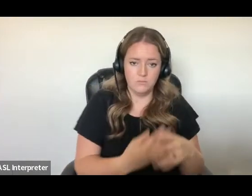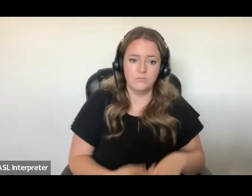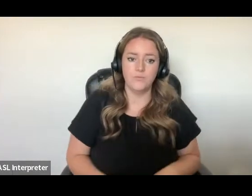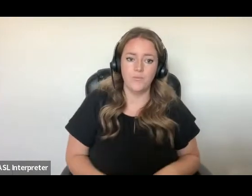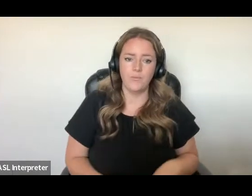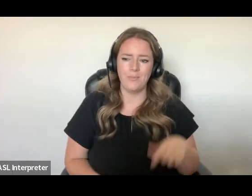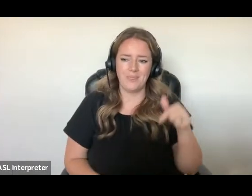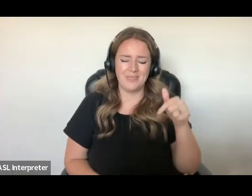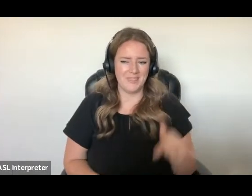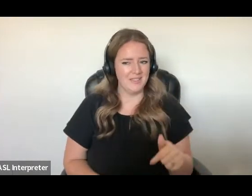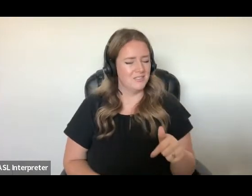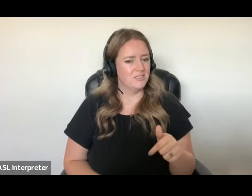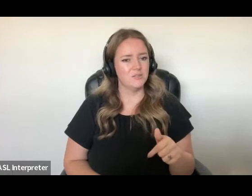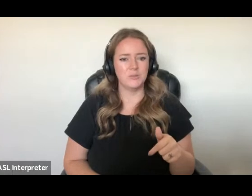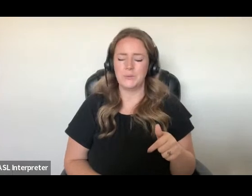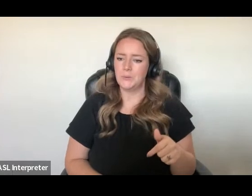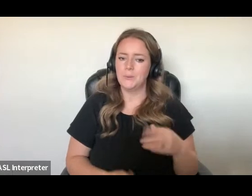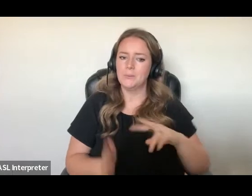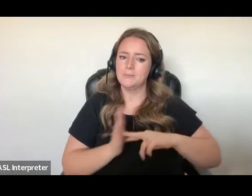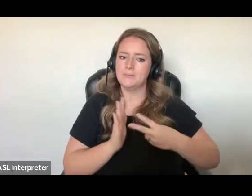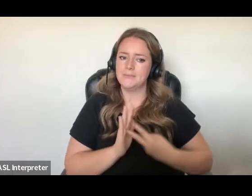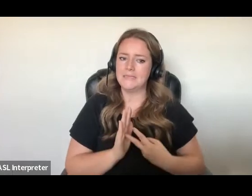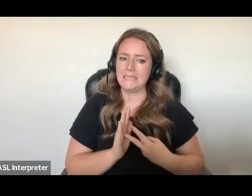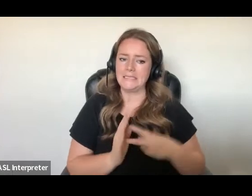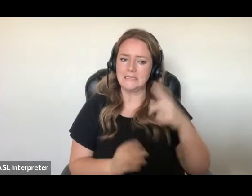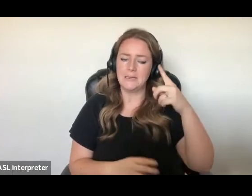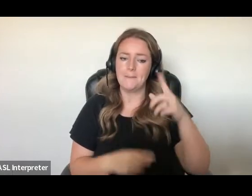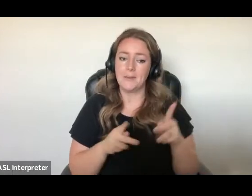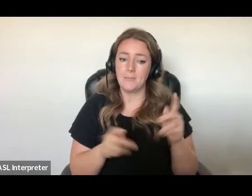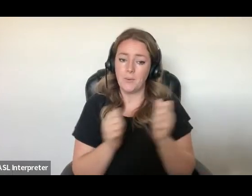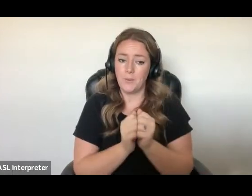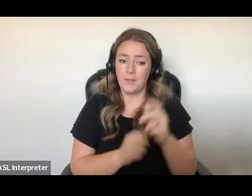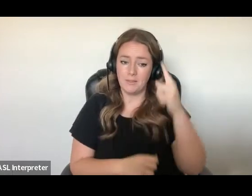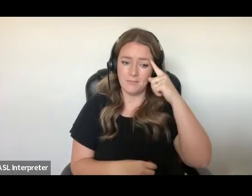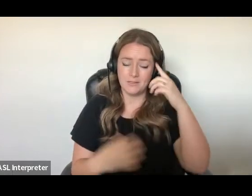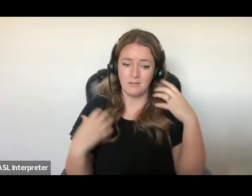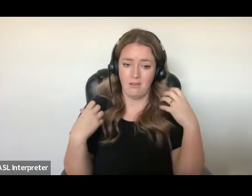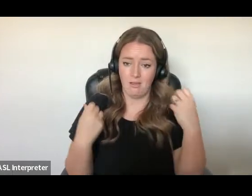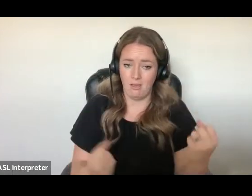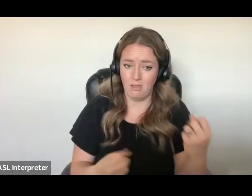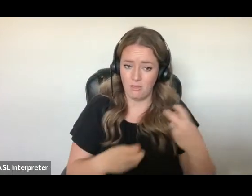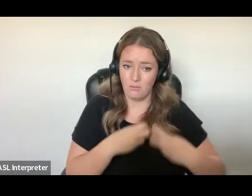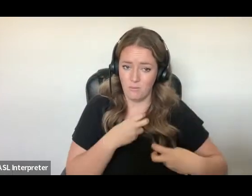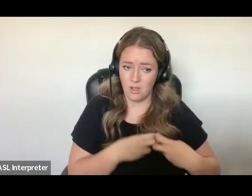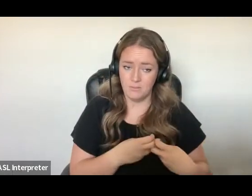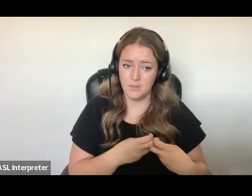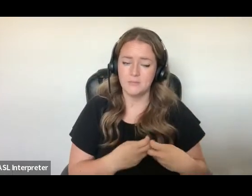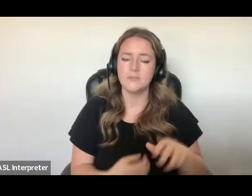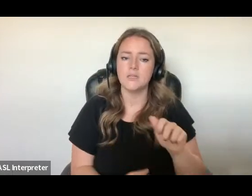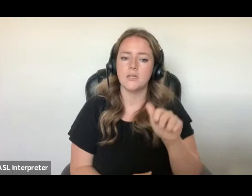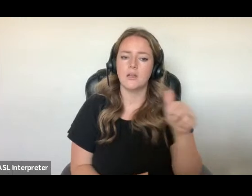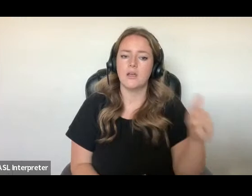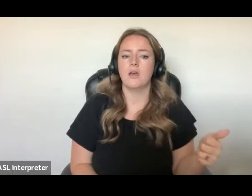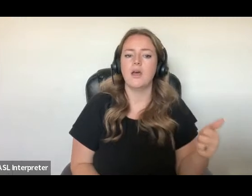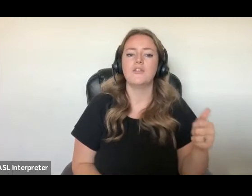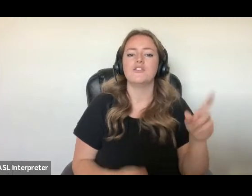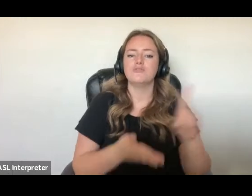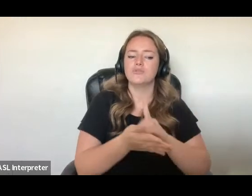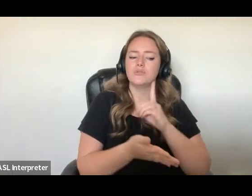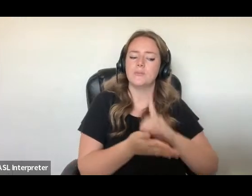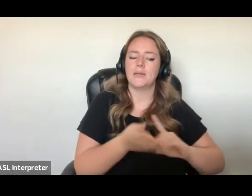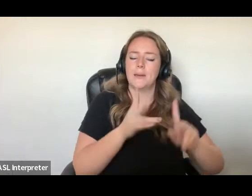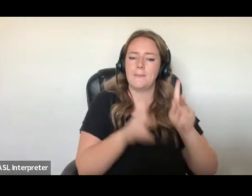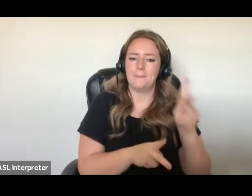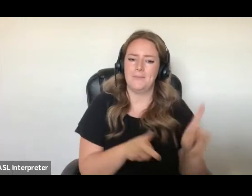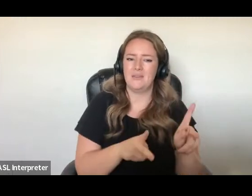disproportionately impact people with mental health conditions as well as black and other racialized people. When the